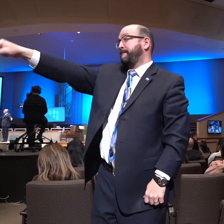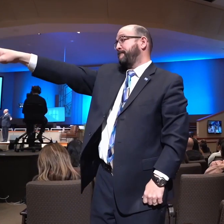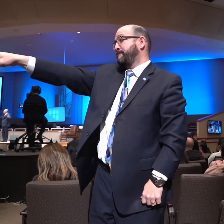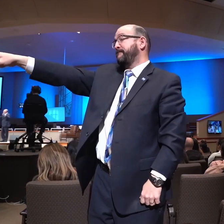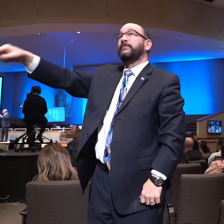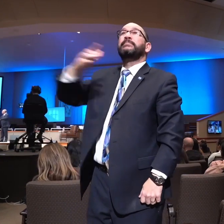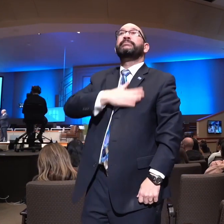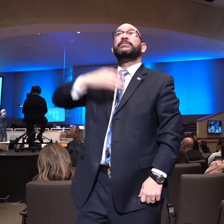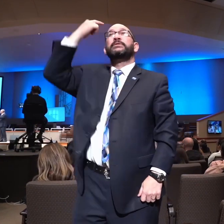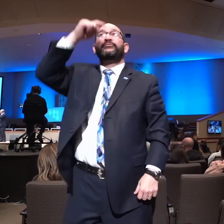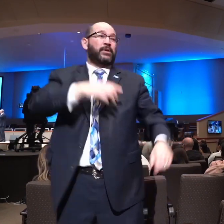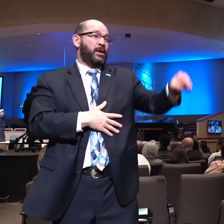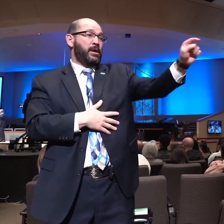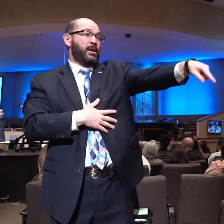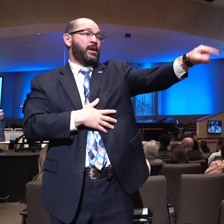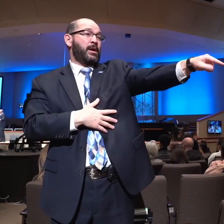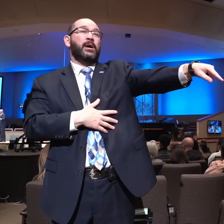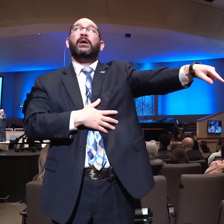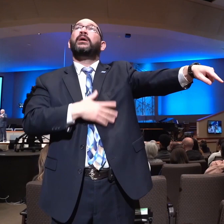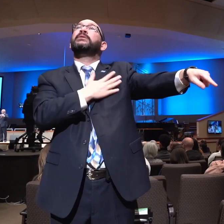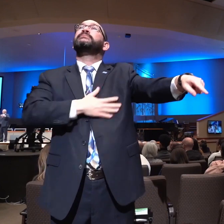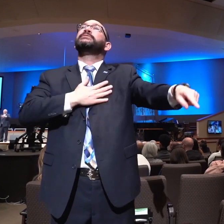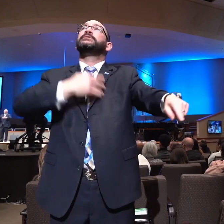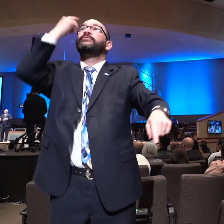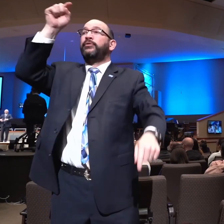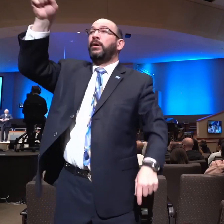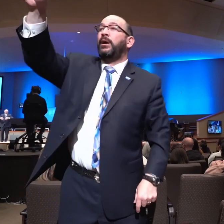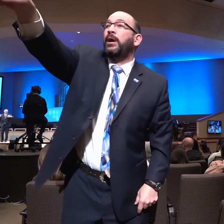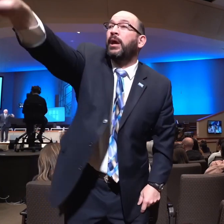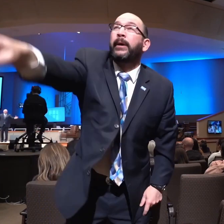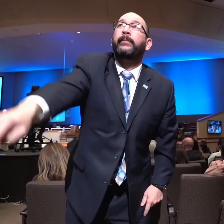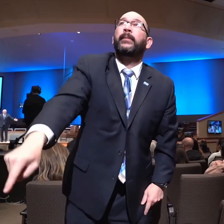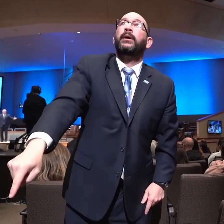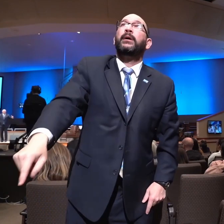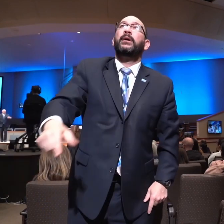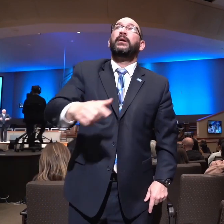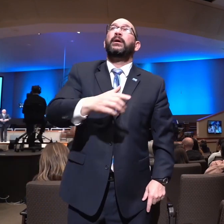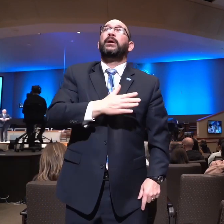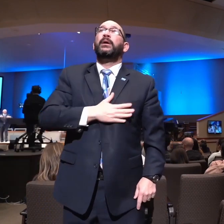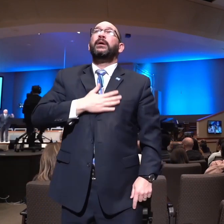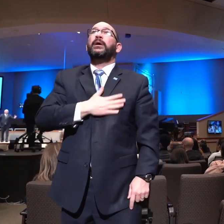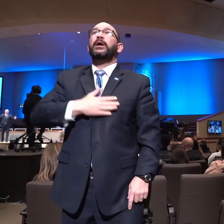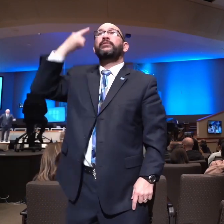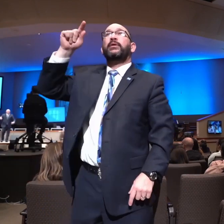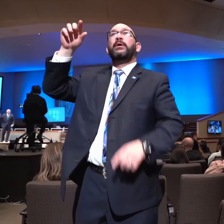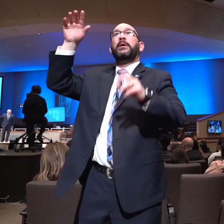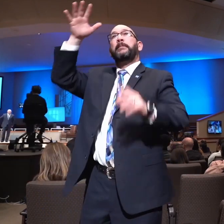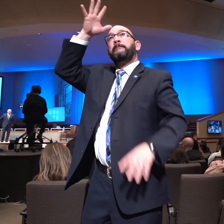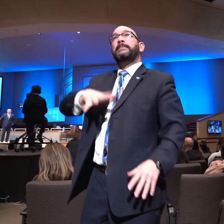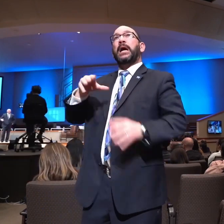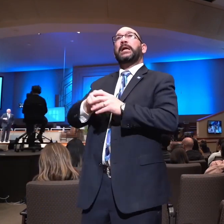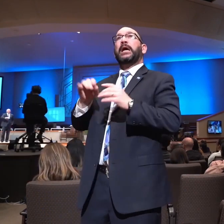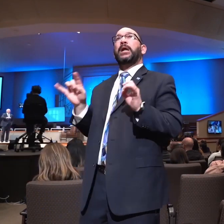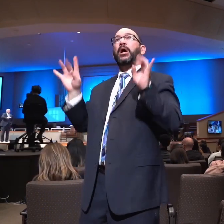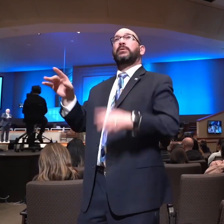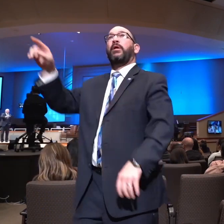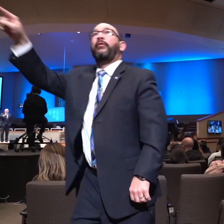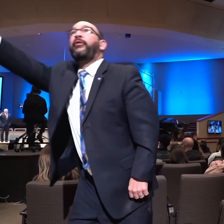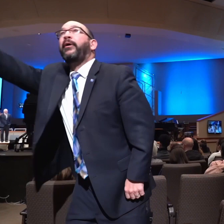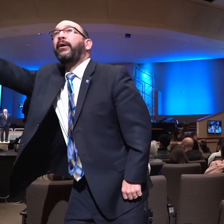were scheduled to see and be with and preach for. And I think of so many in Australia. I think of so many in the Philippines and in Africa. I think of friends that are serving